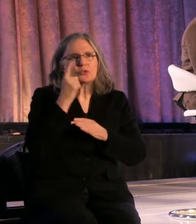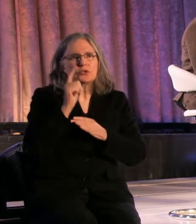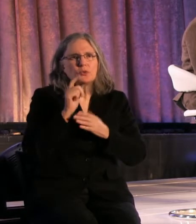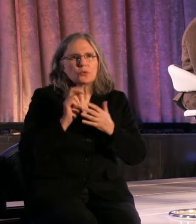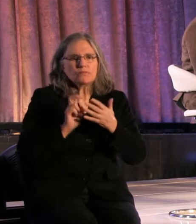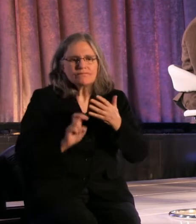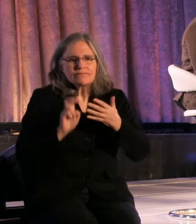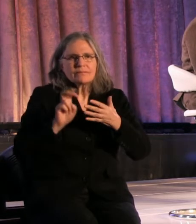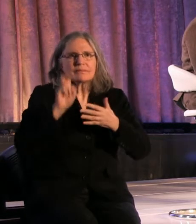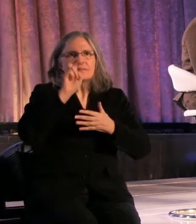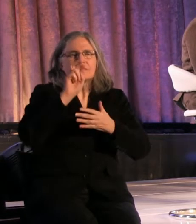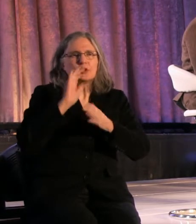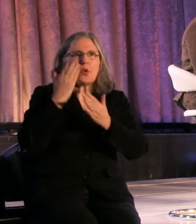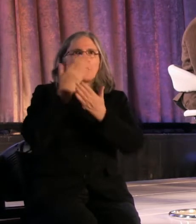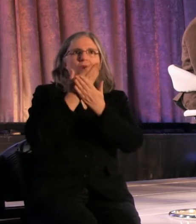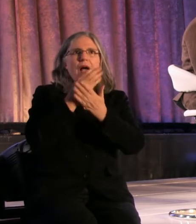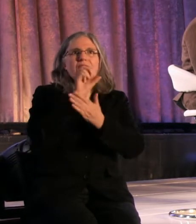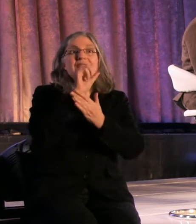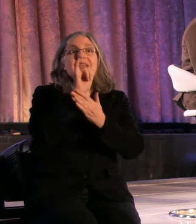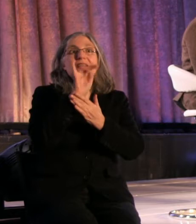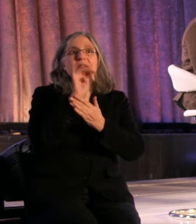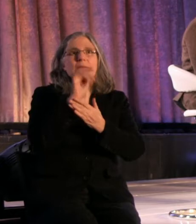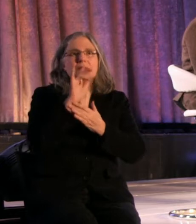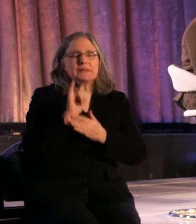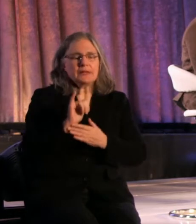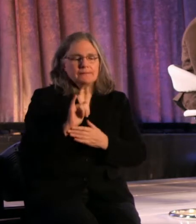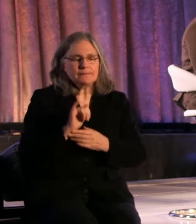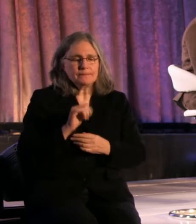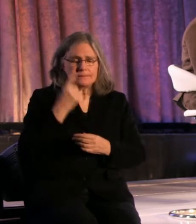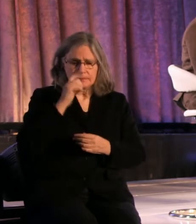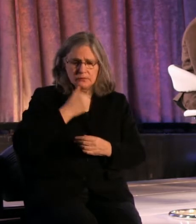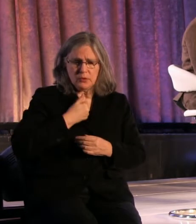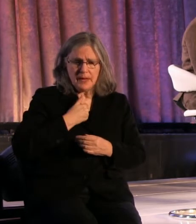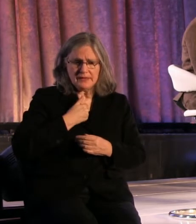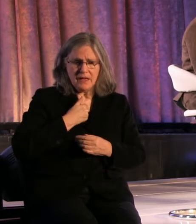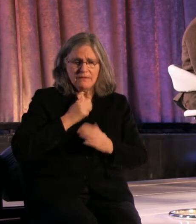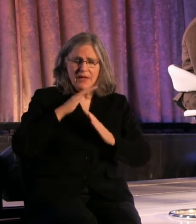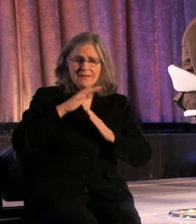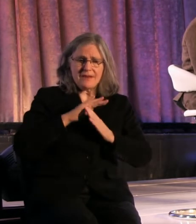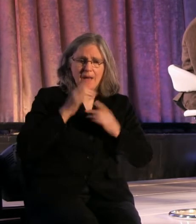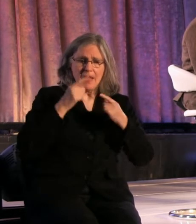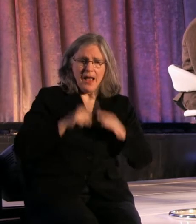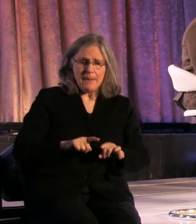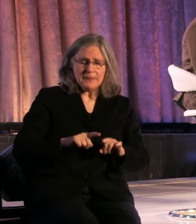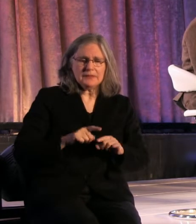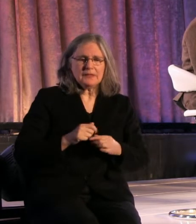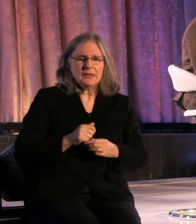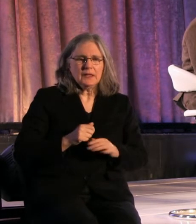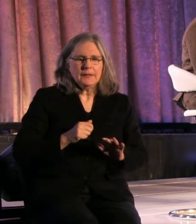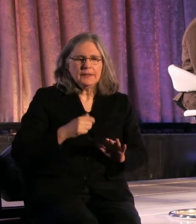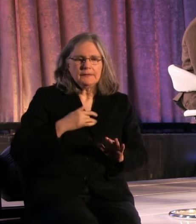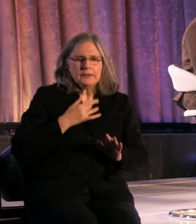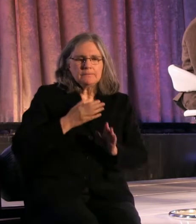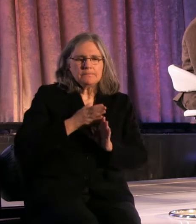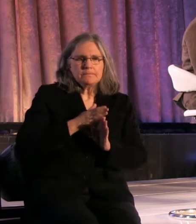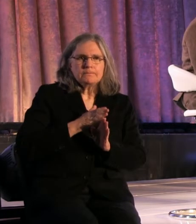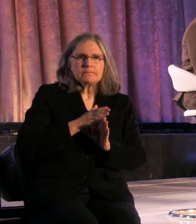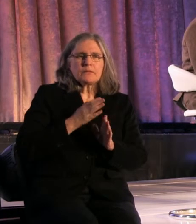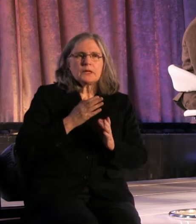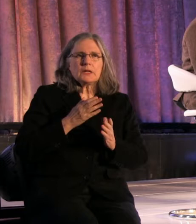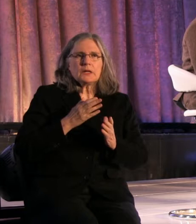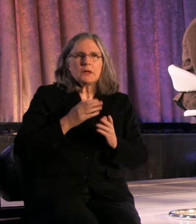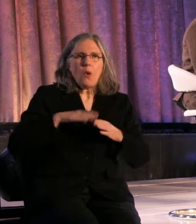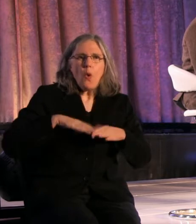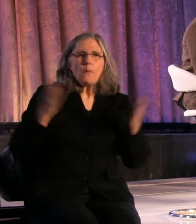the number one thing that occurs is vulnerability and trust.